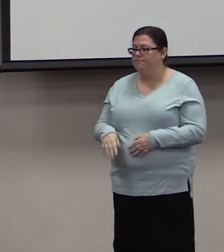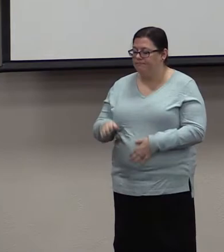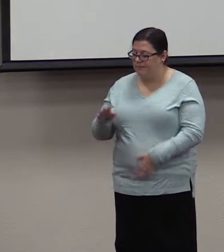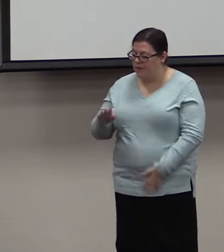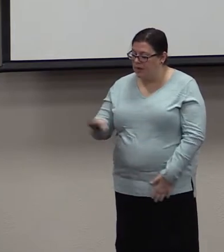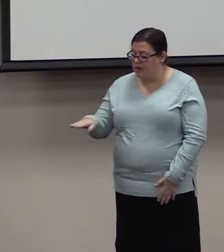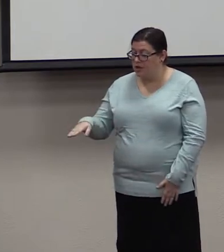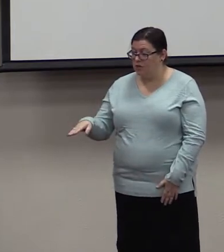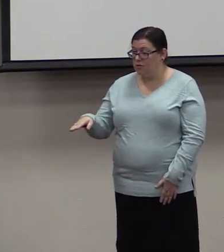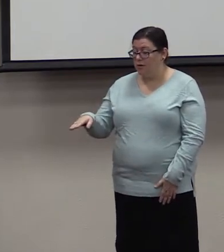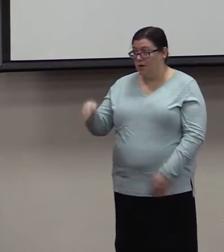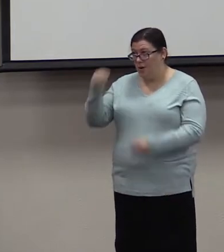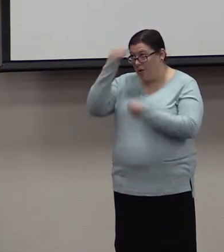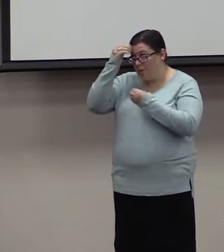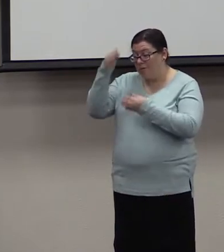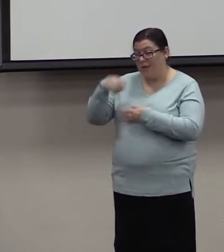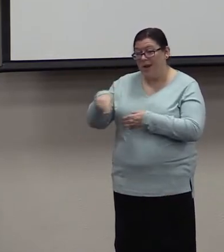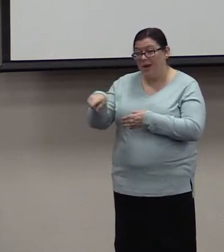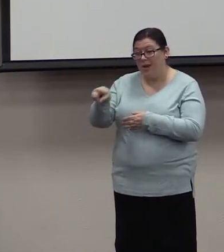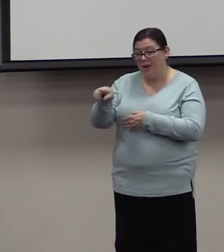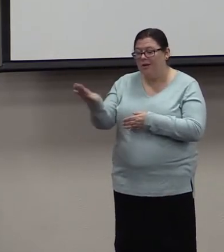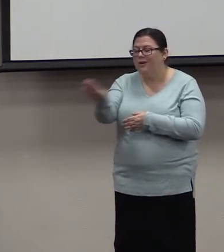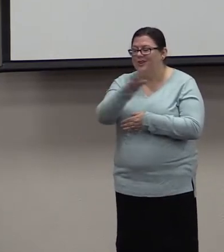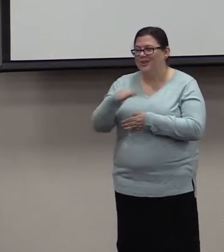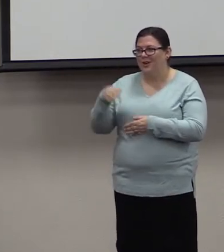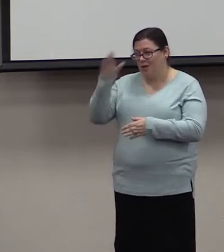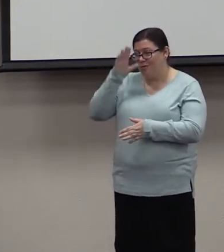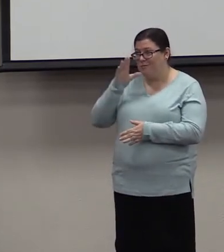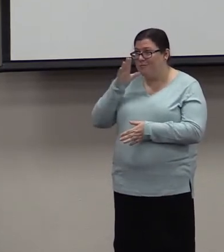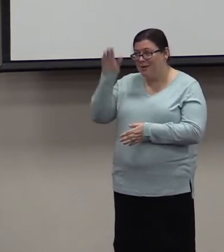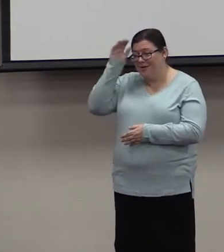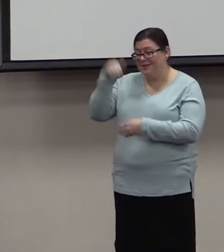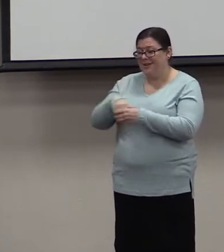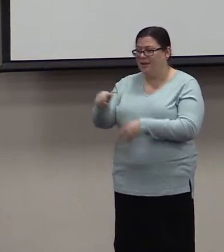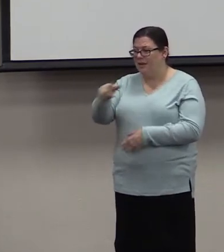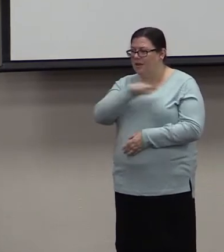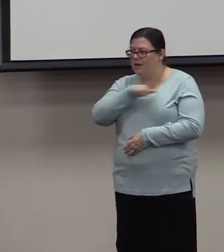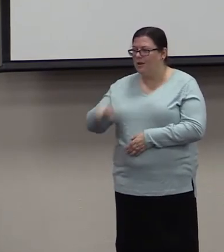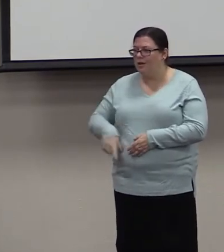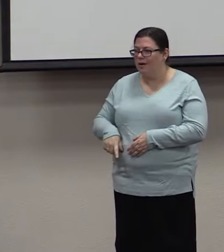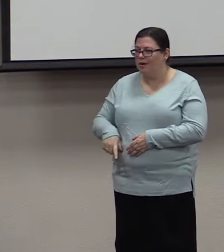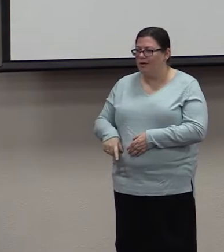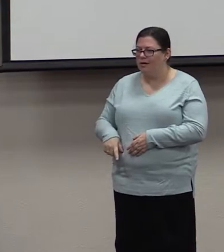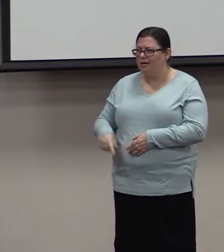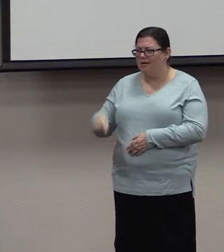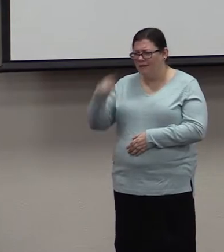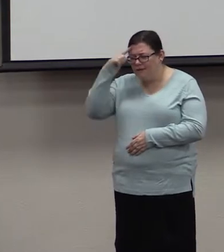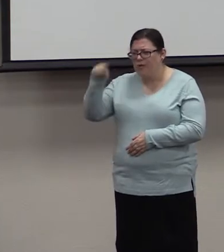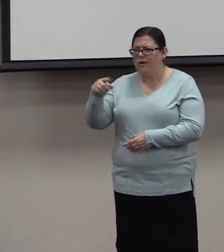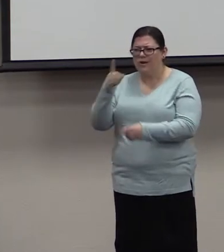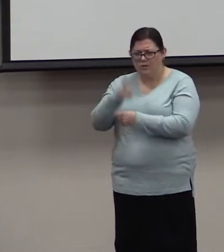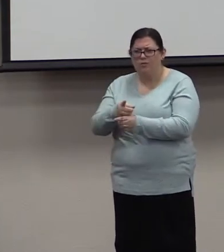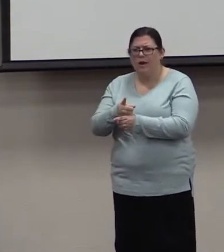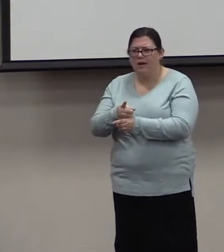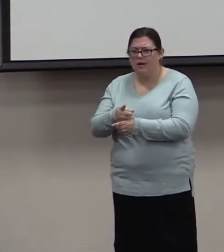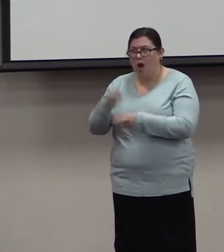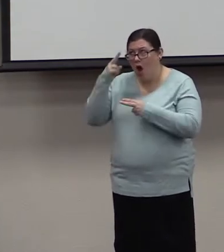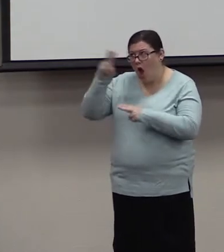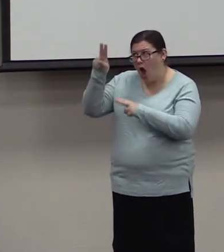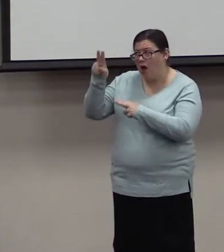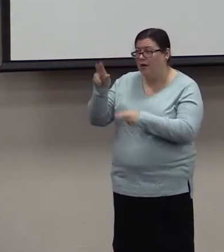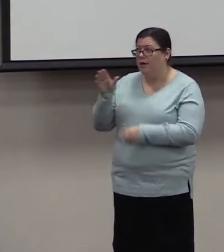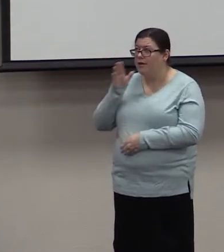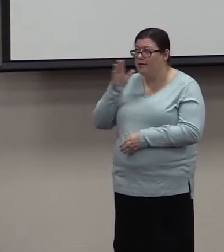obey your parents in the Lord, for this is right. Honor your father and mother. This is the first